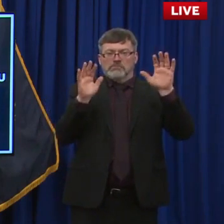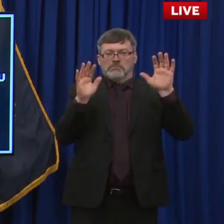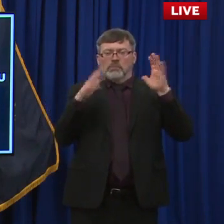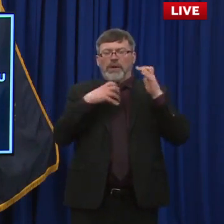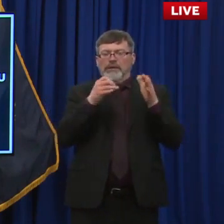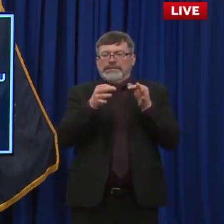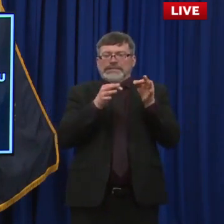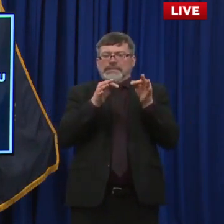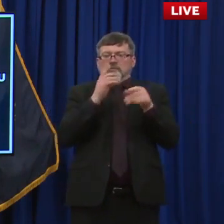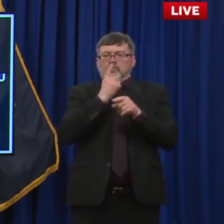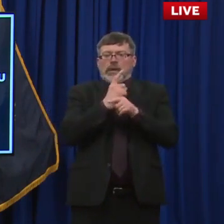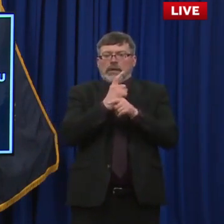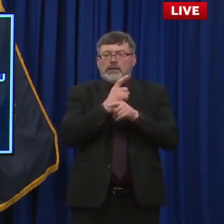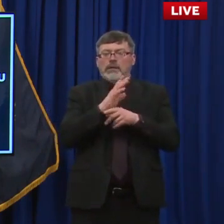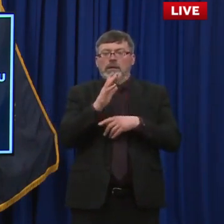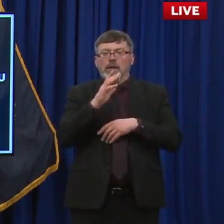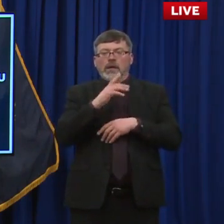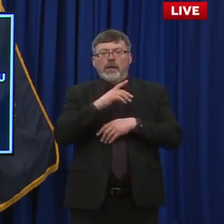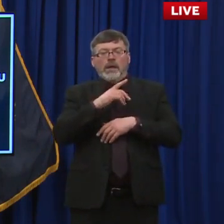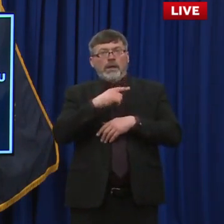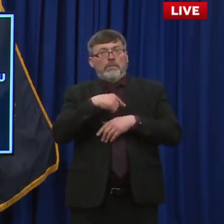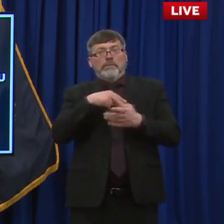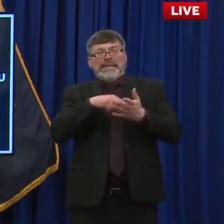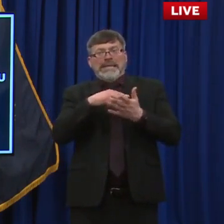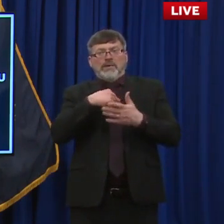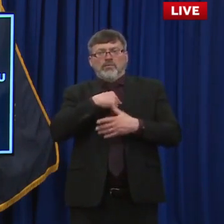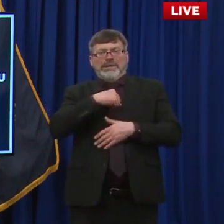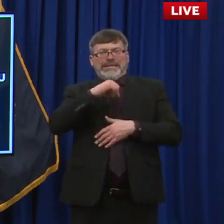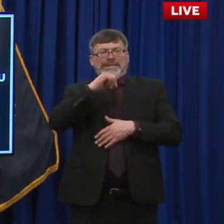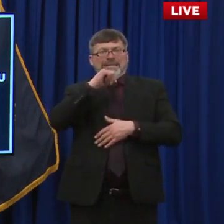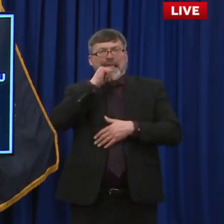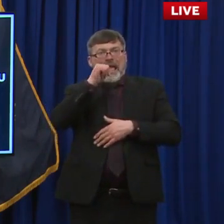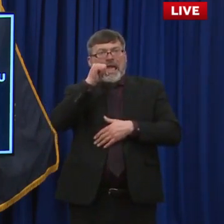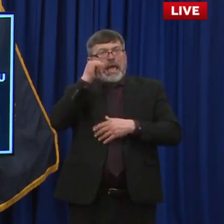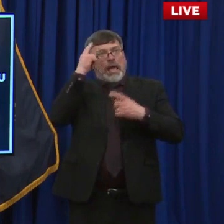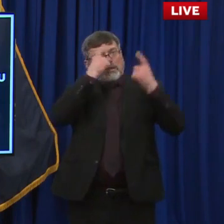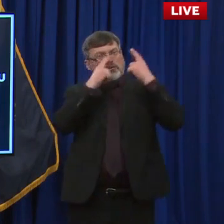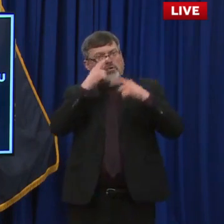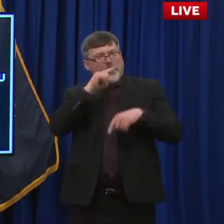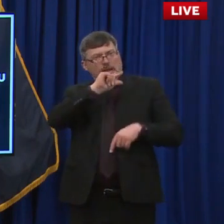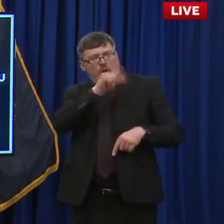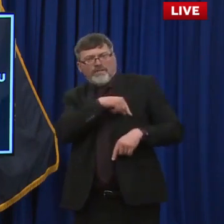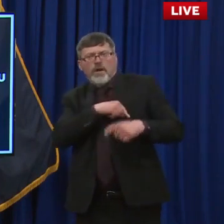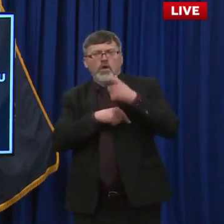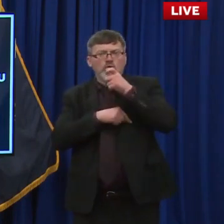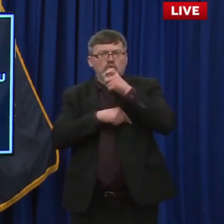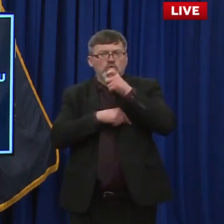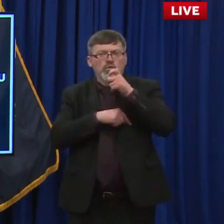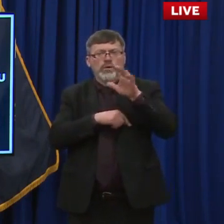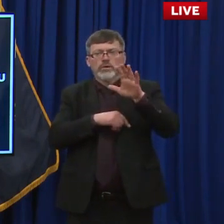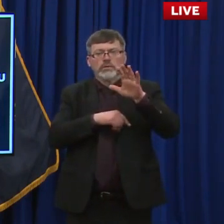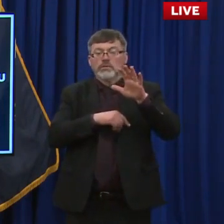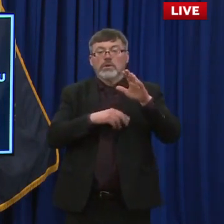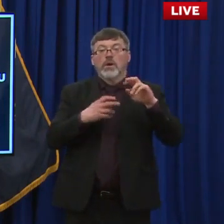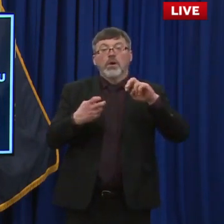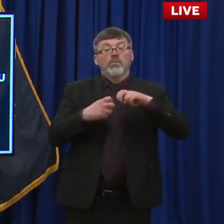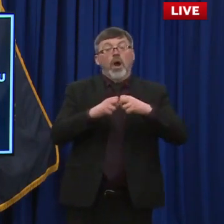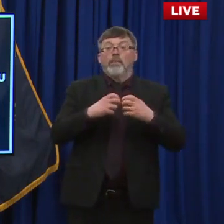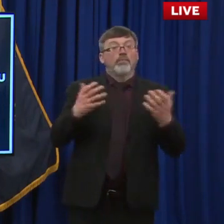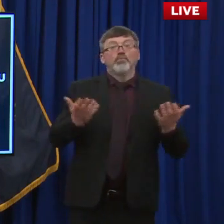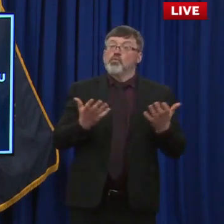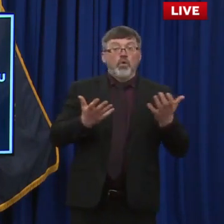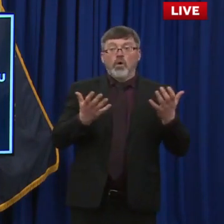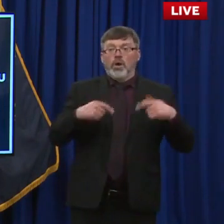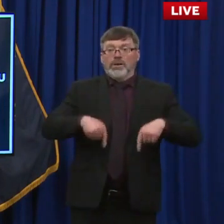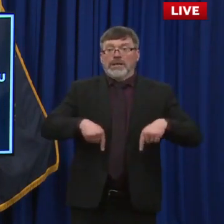consideration who's actually eligible for the vaccine based on our vaccination rollout. So for example, in New Hampshire, if you look at people over the age of